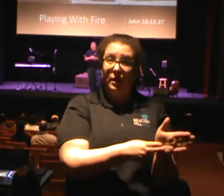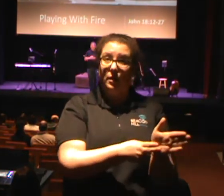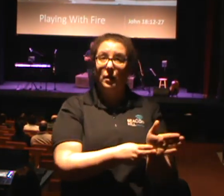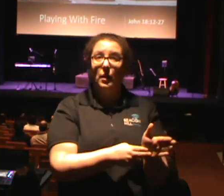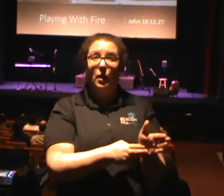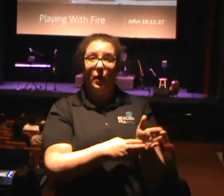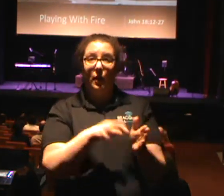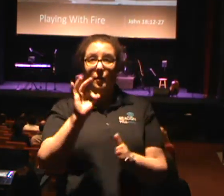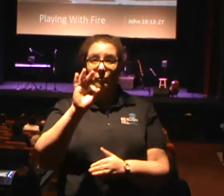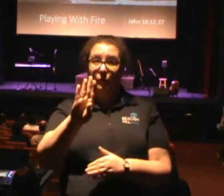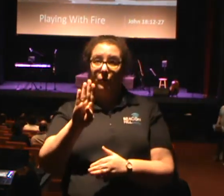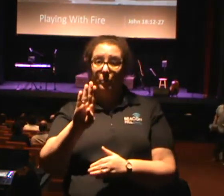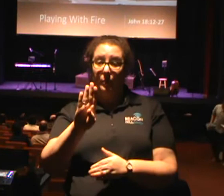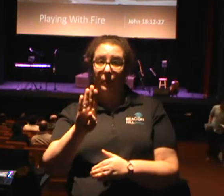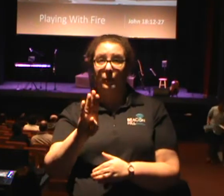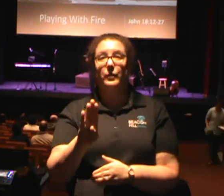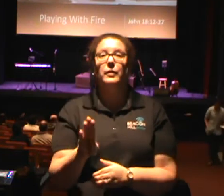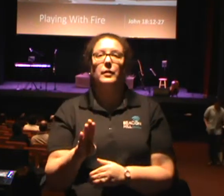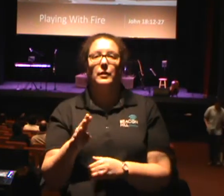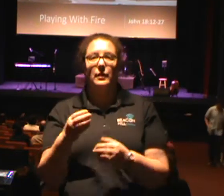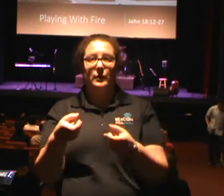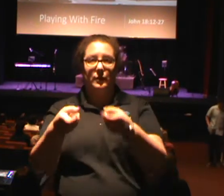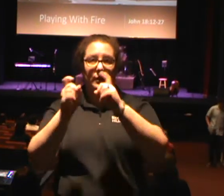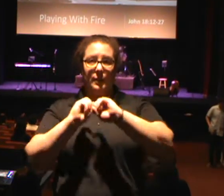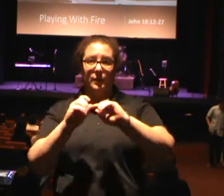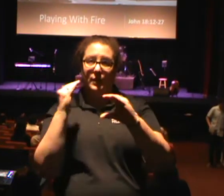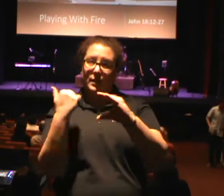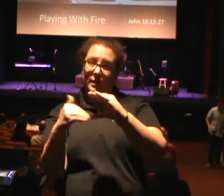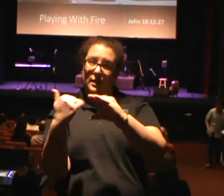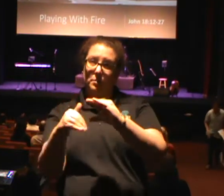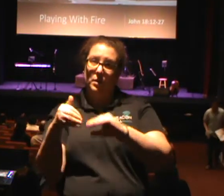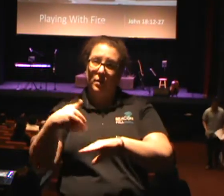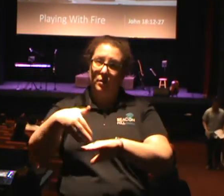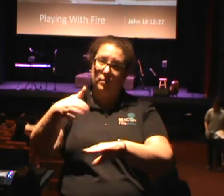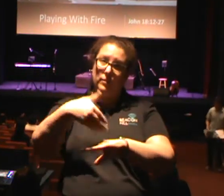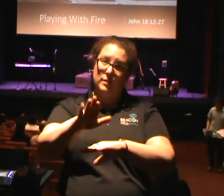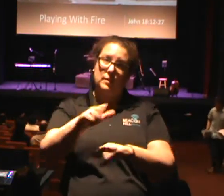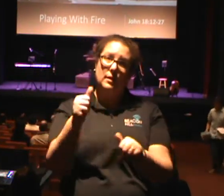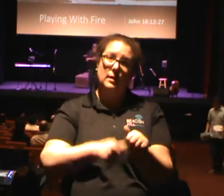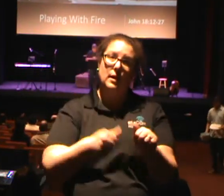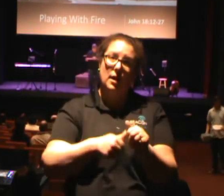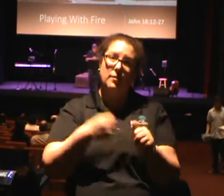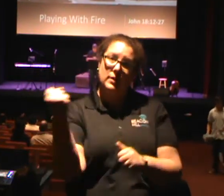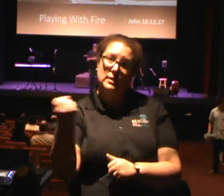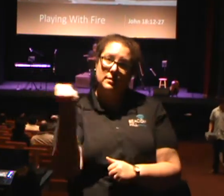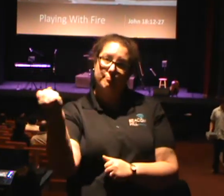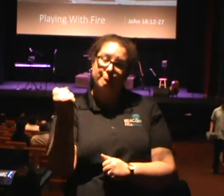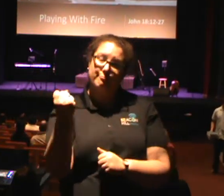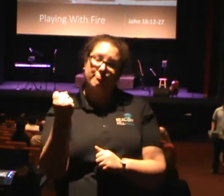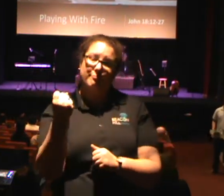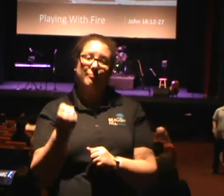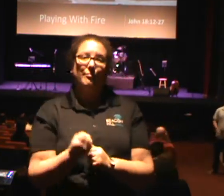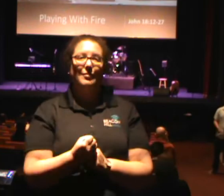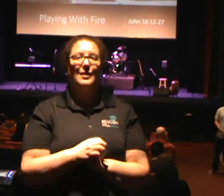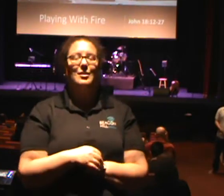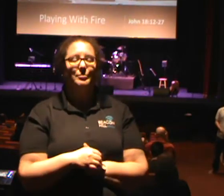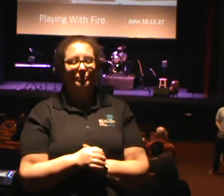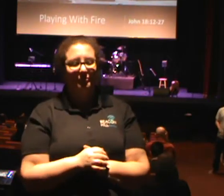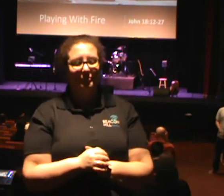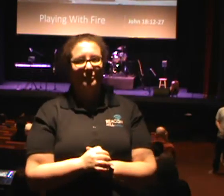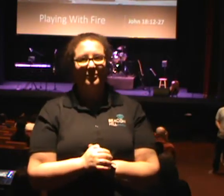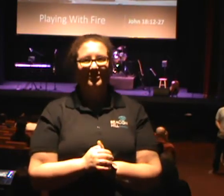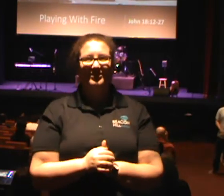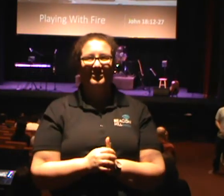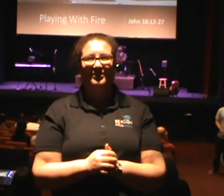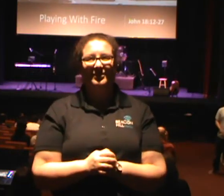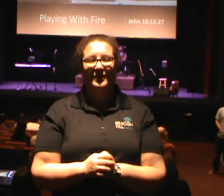Facebook page by giving us your email address, and we will send one to you every Saturday until you block me. Okay,